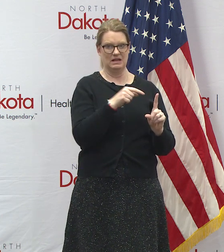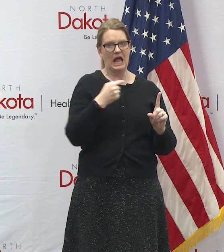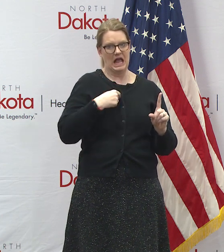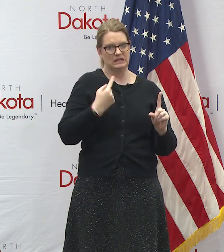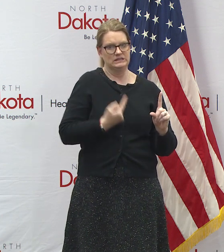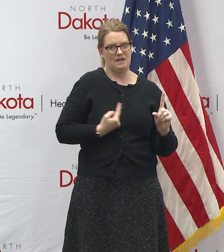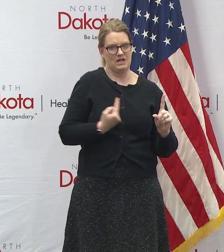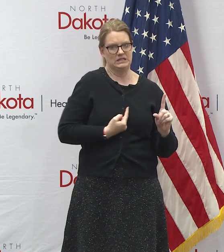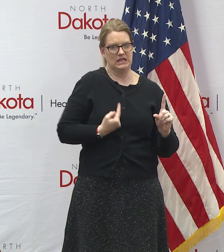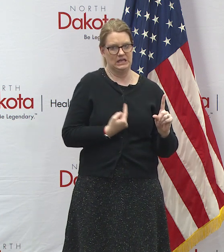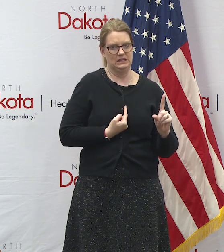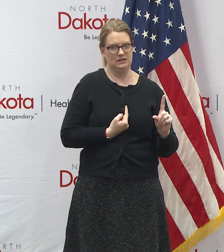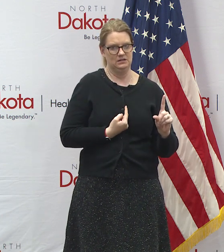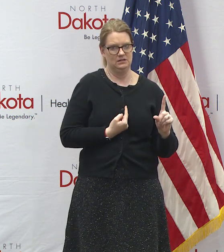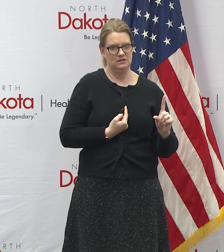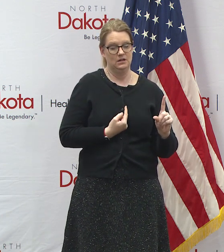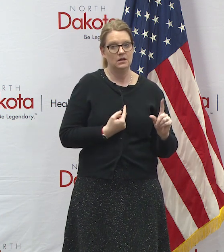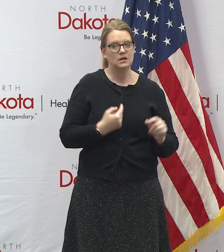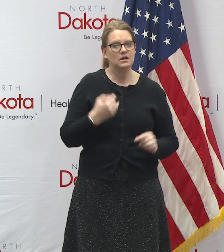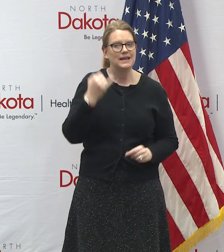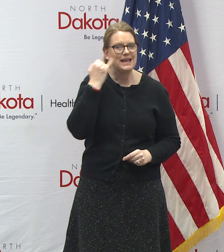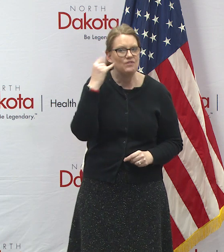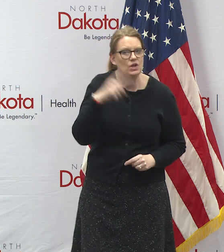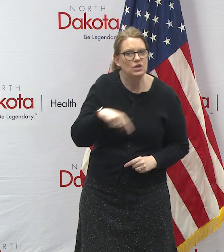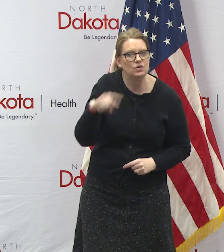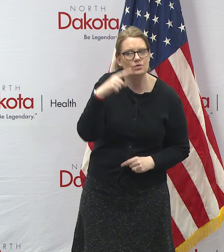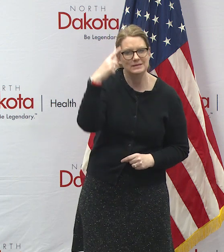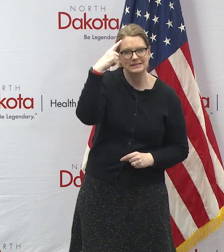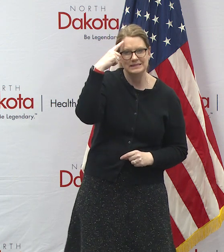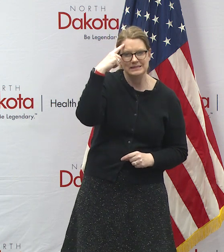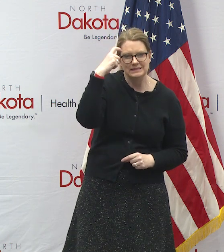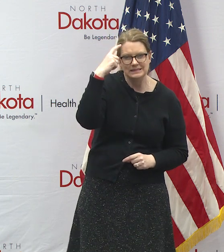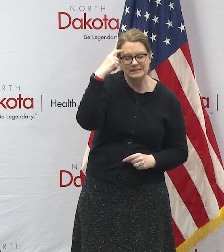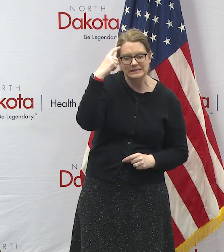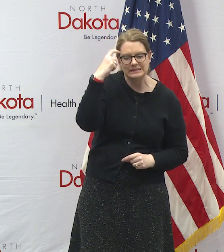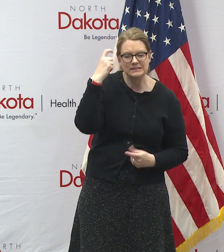practice would be if you've got any suspicion at all that you might be